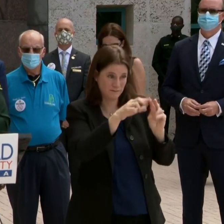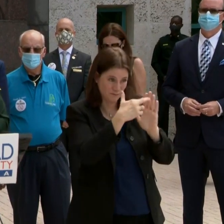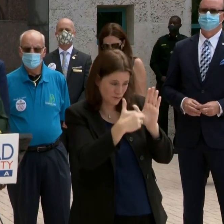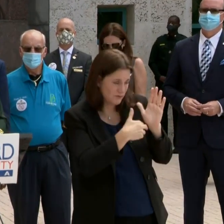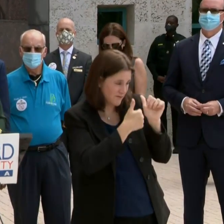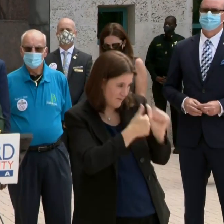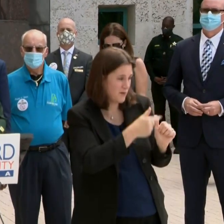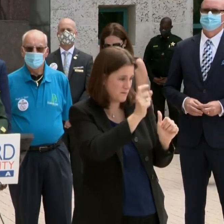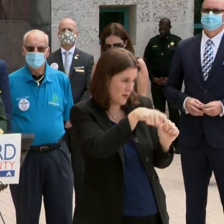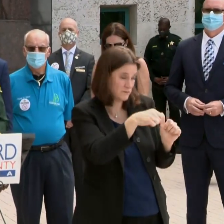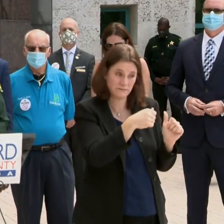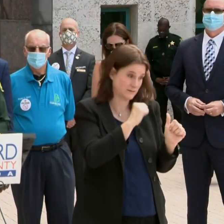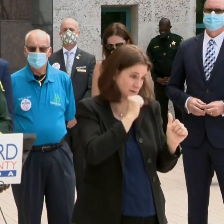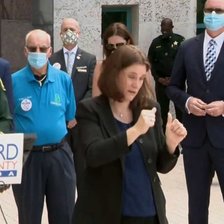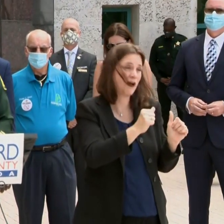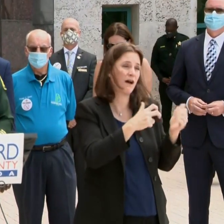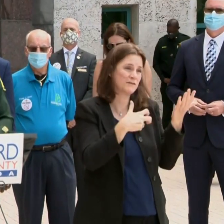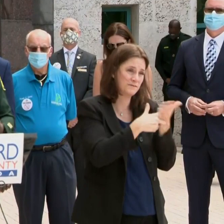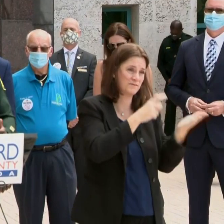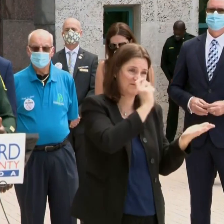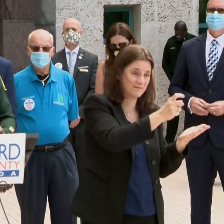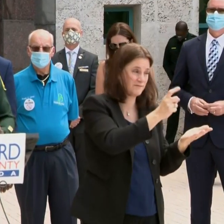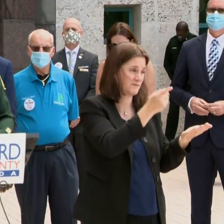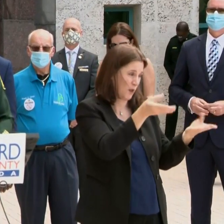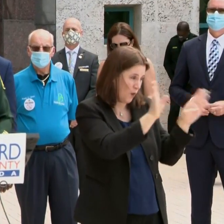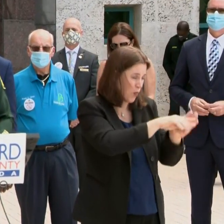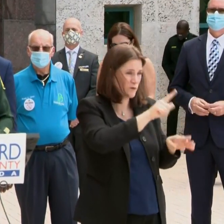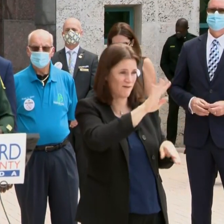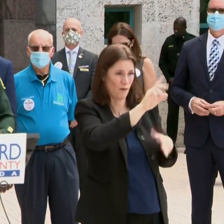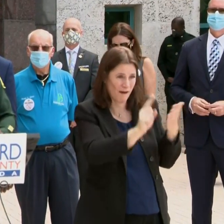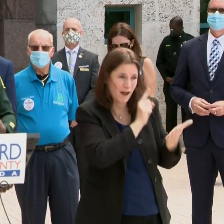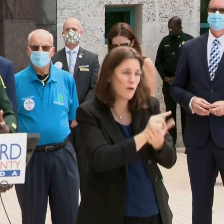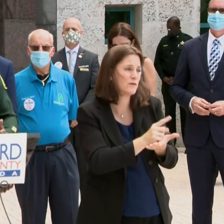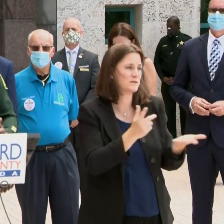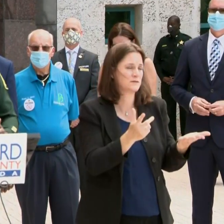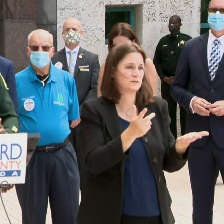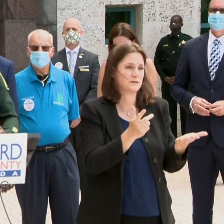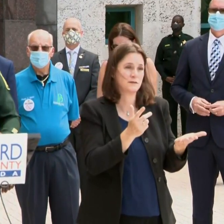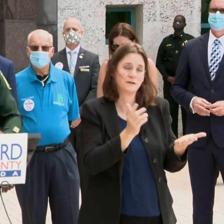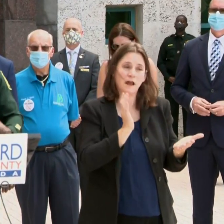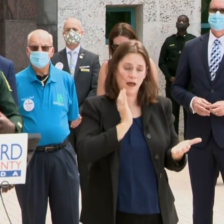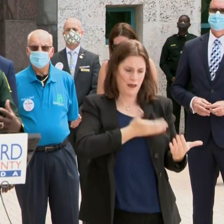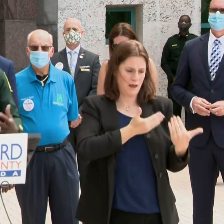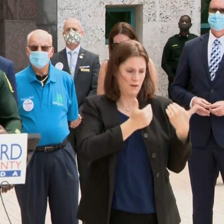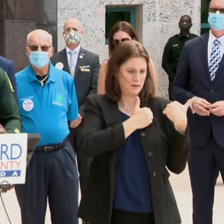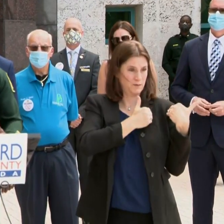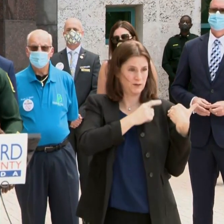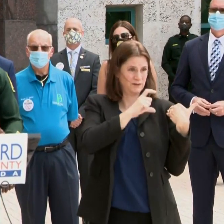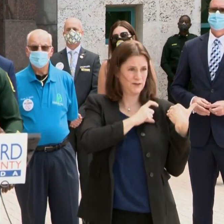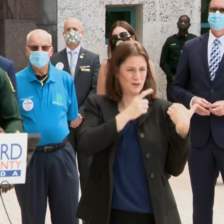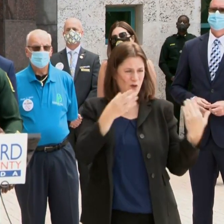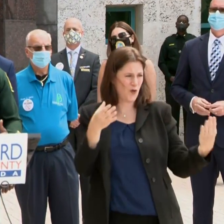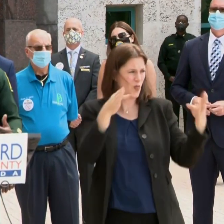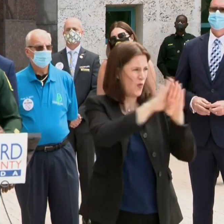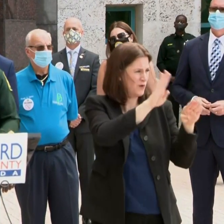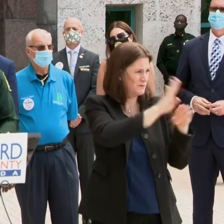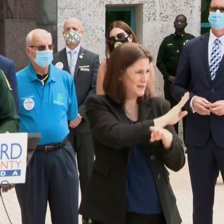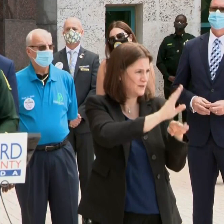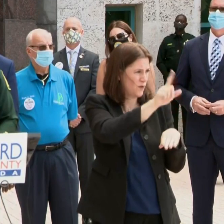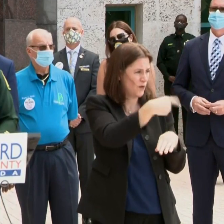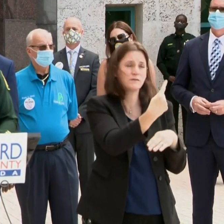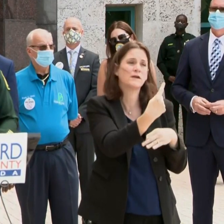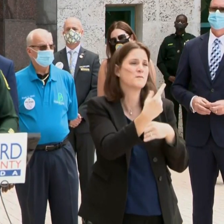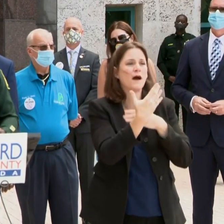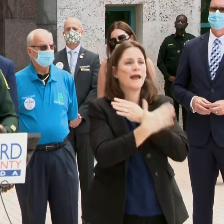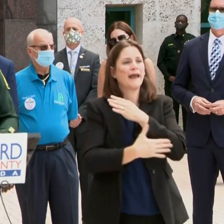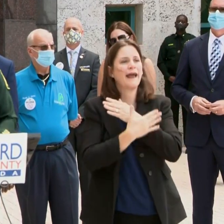restrictions in terms of 24 hour suspension. It is not the law enforcement role or responsibility to shut down businesses, but the county has